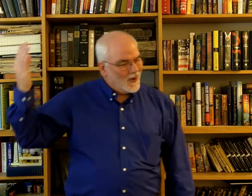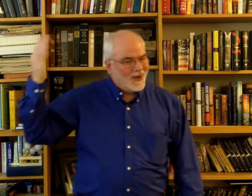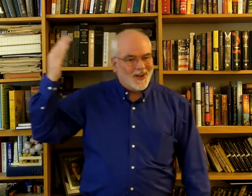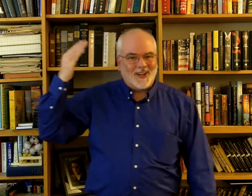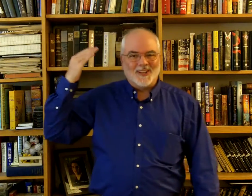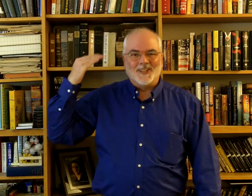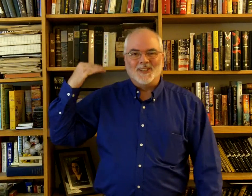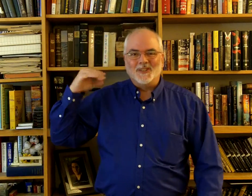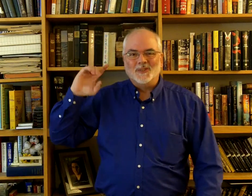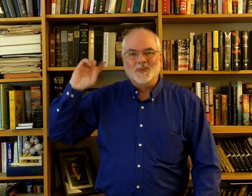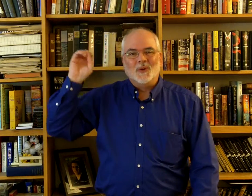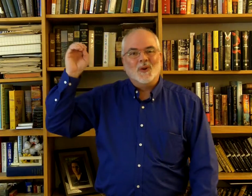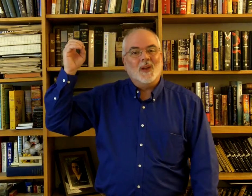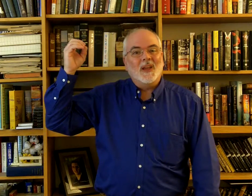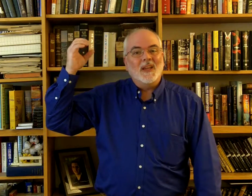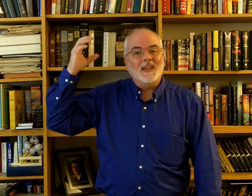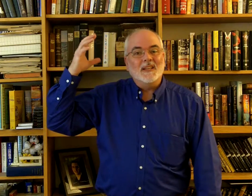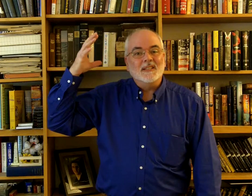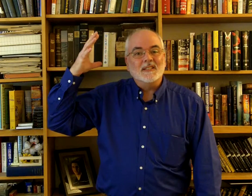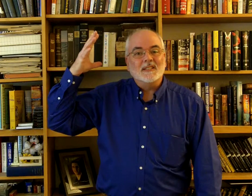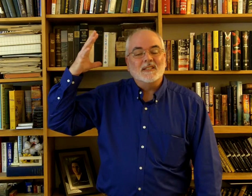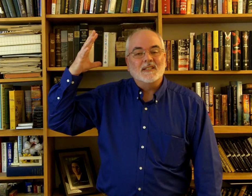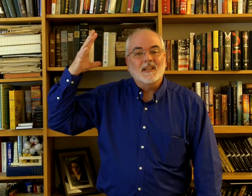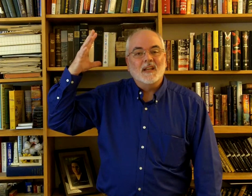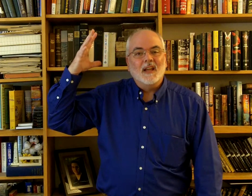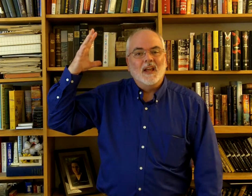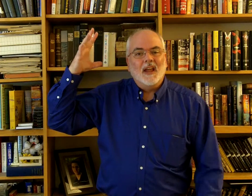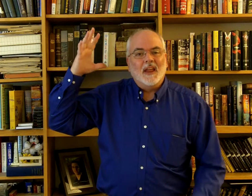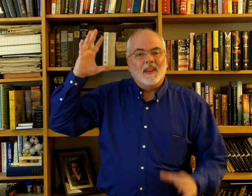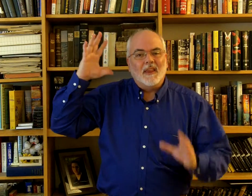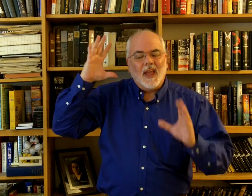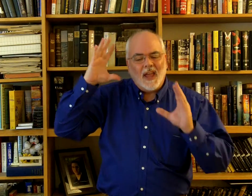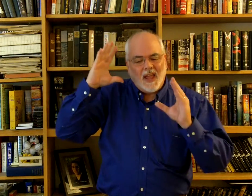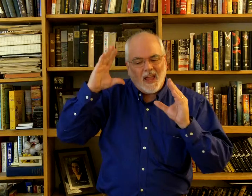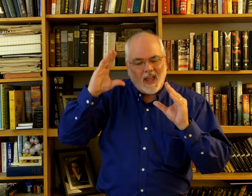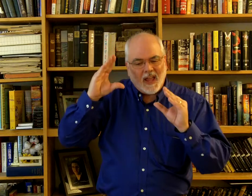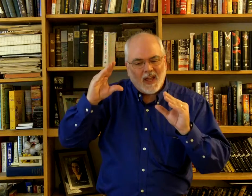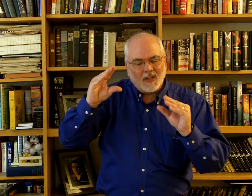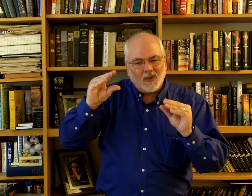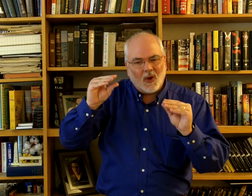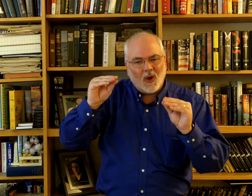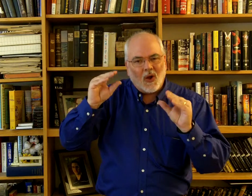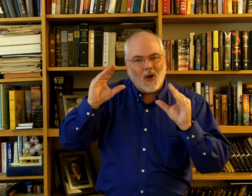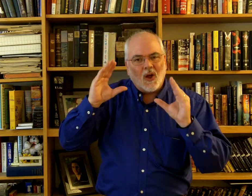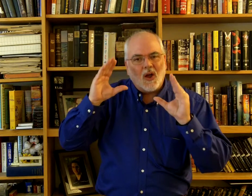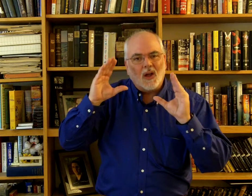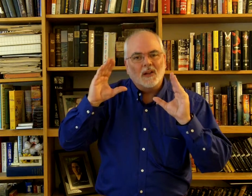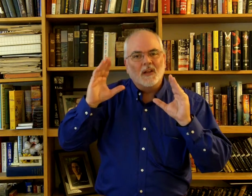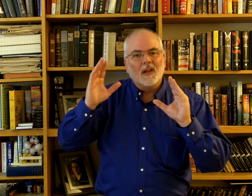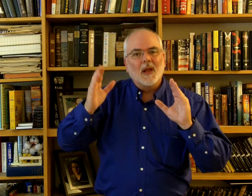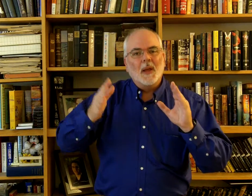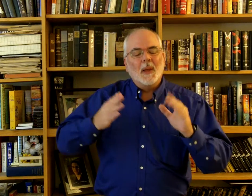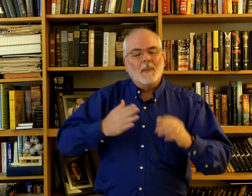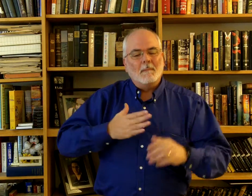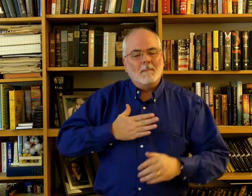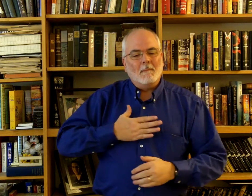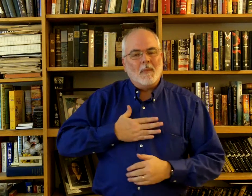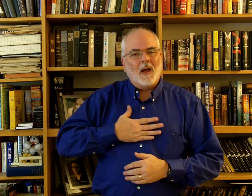'was great that taught my